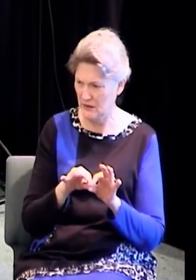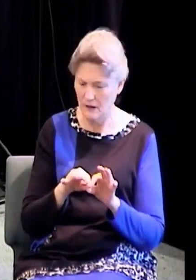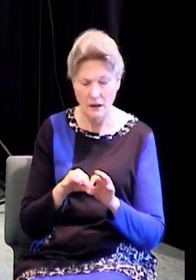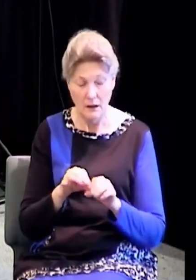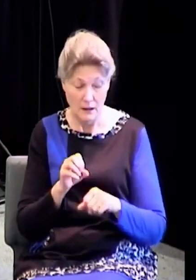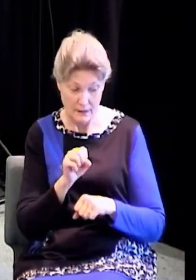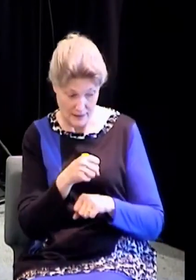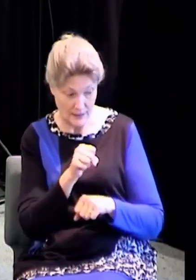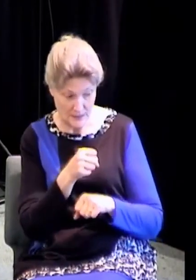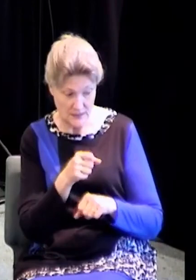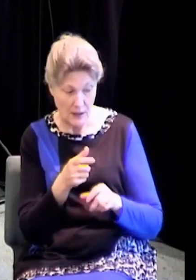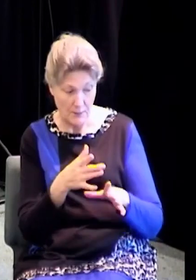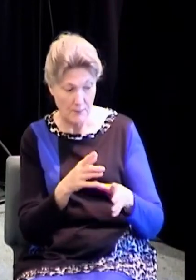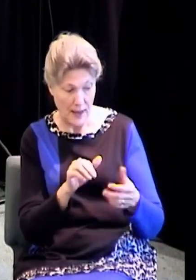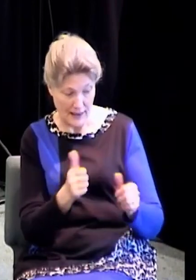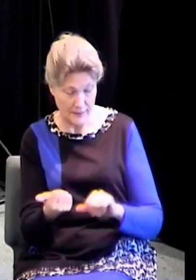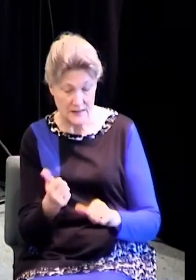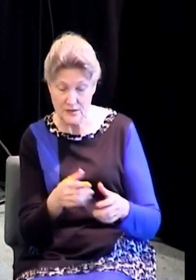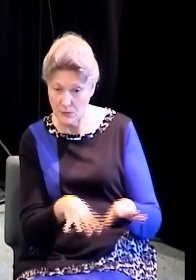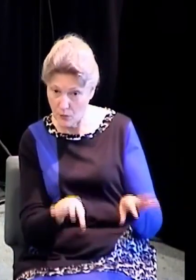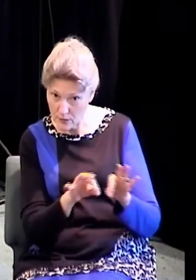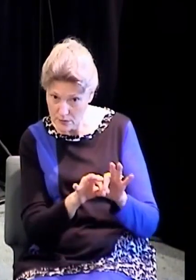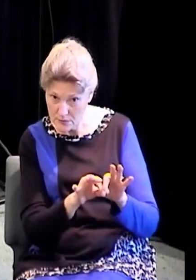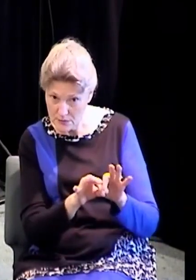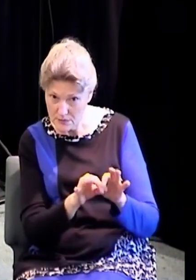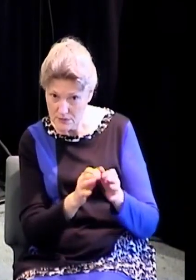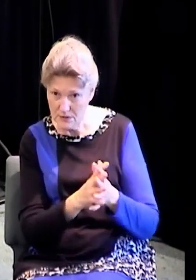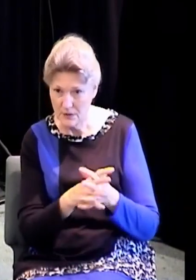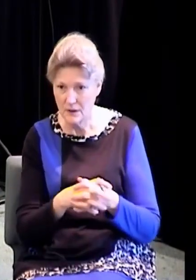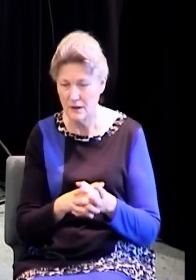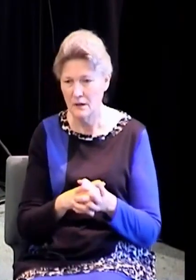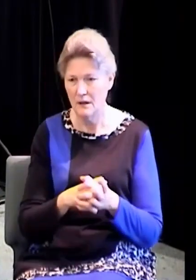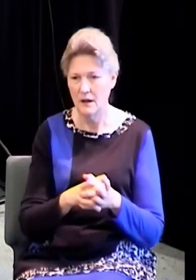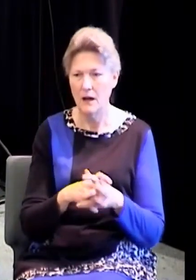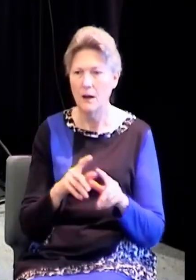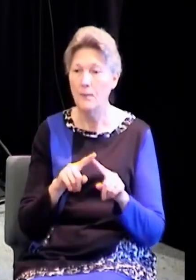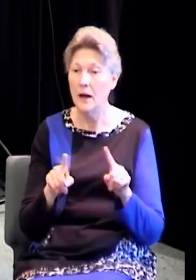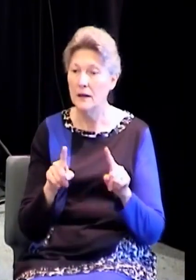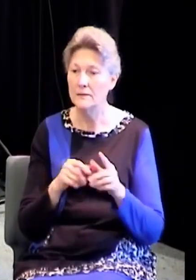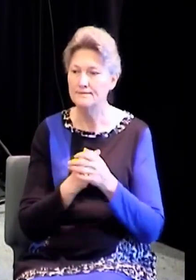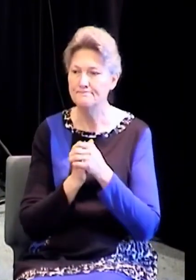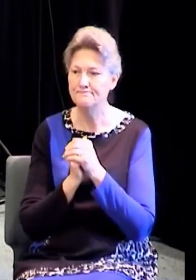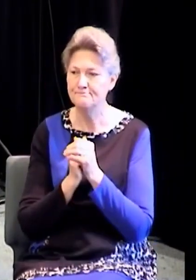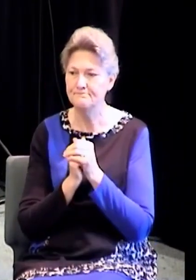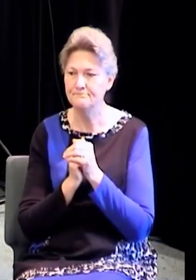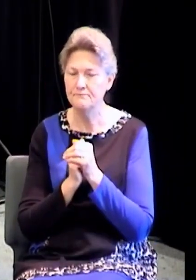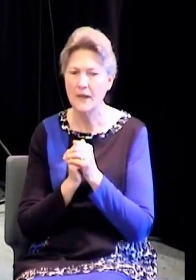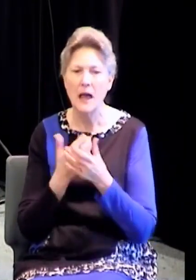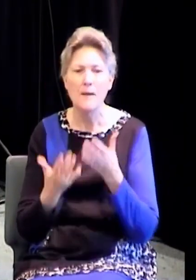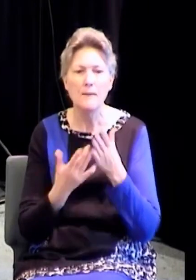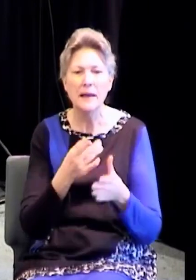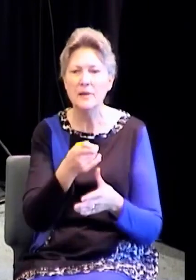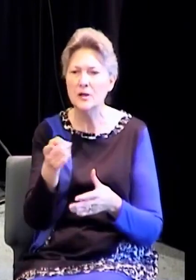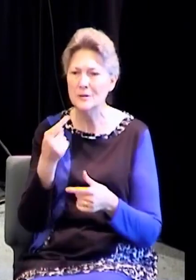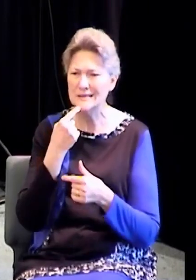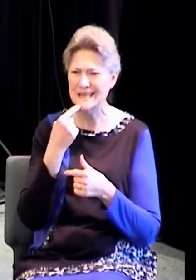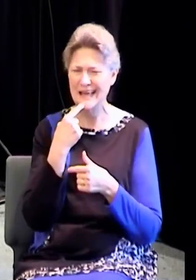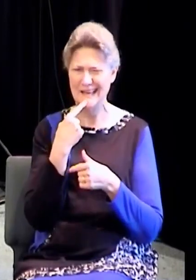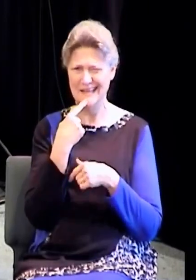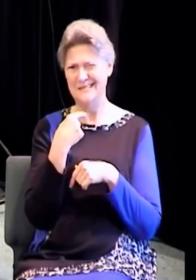But what if I can't, what if I'm having a hard time walking away from sin in my life? What if I'm having a hard time with